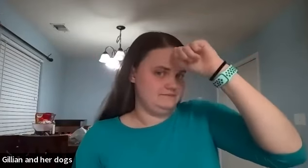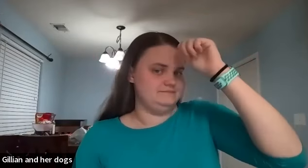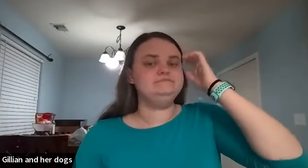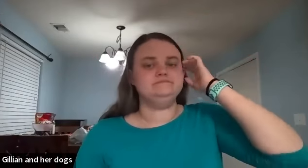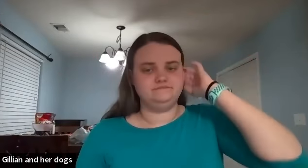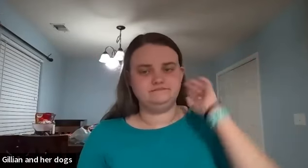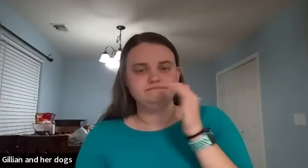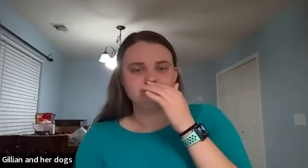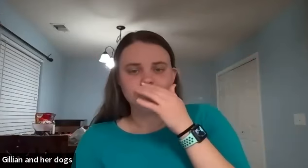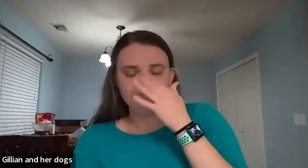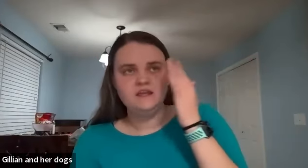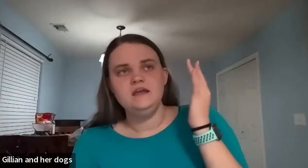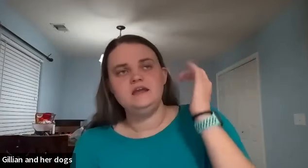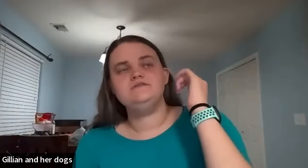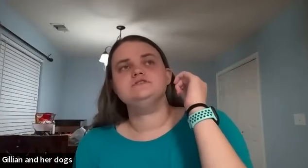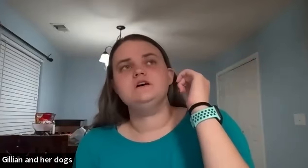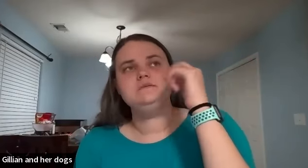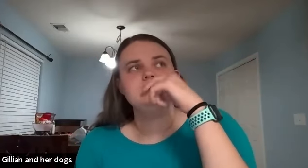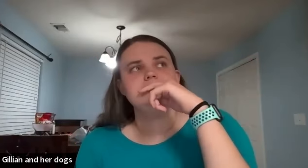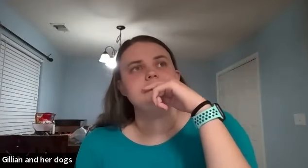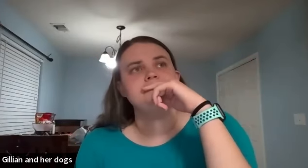if you're talking about um